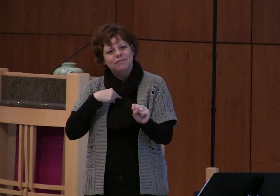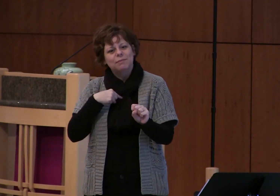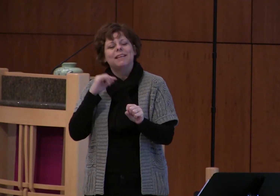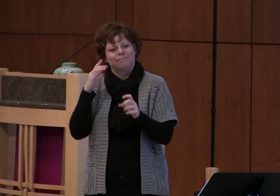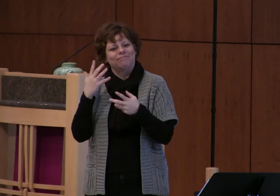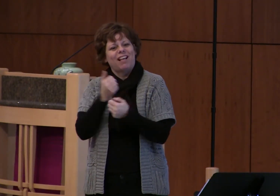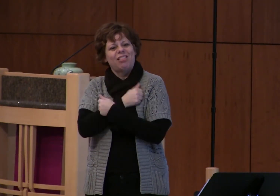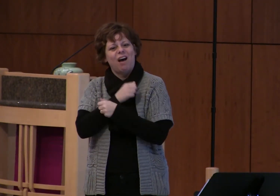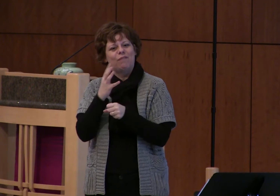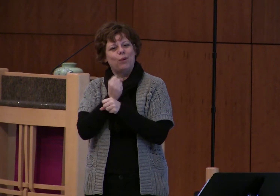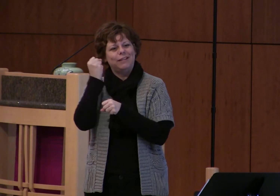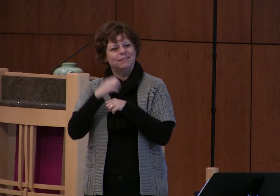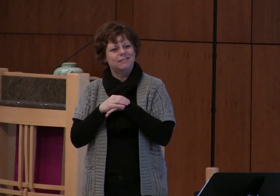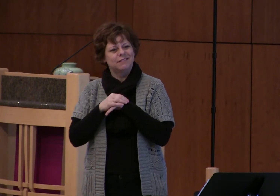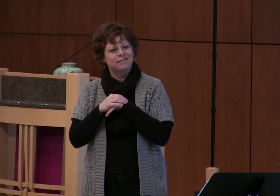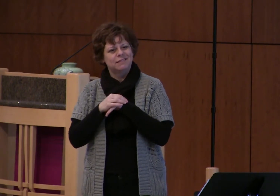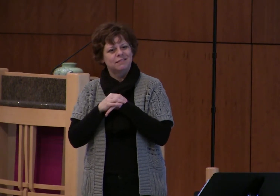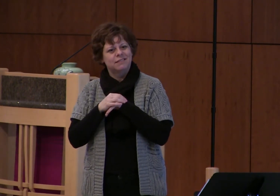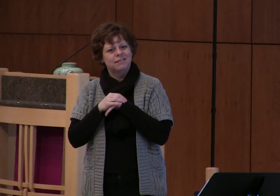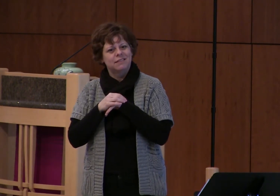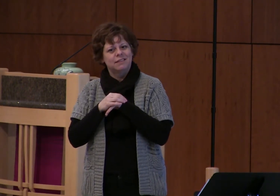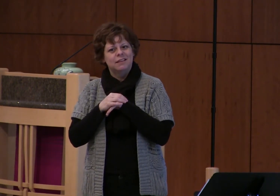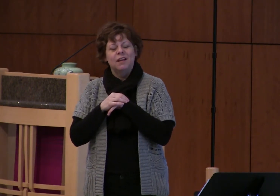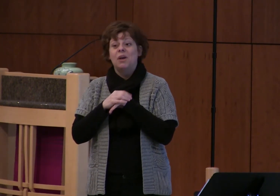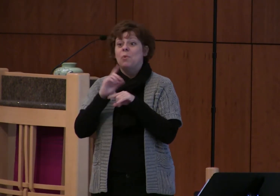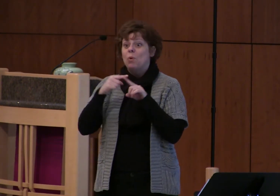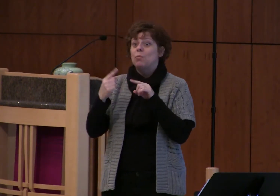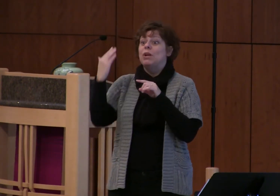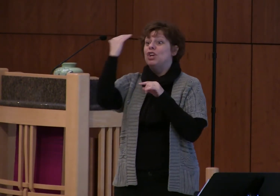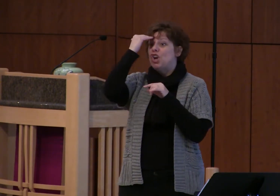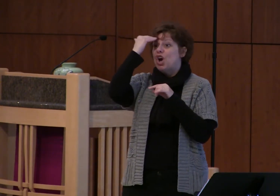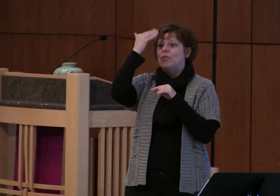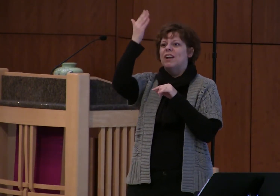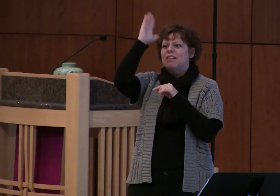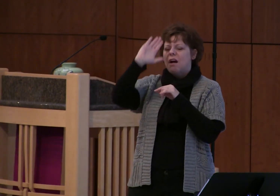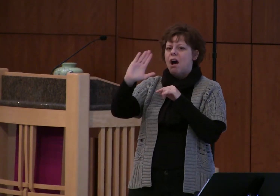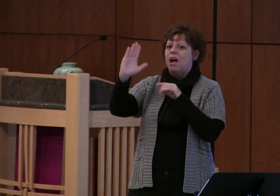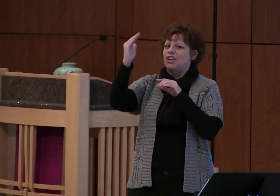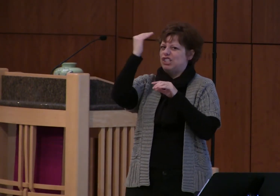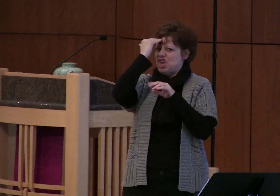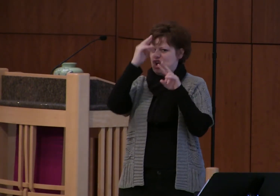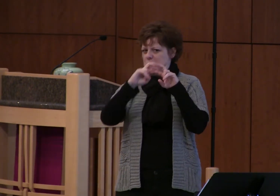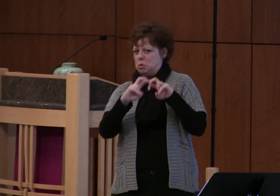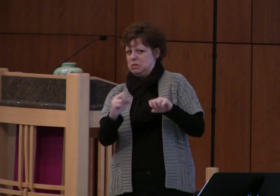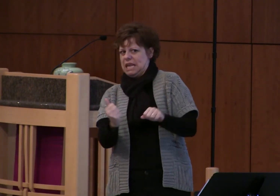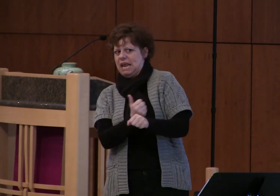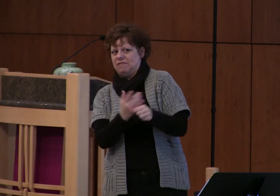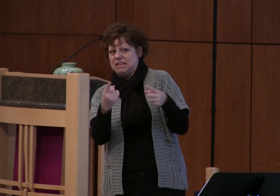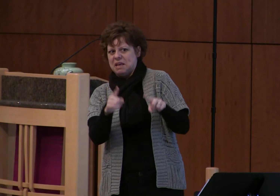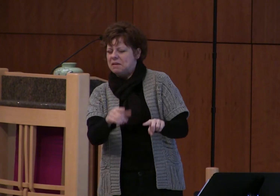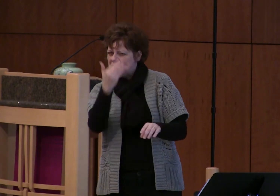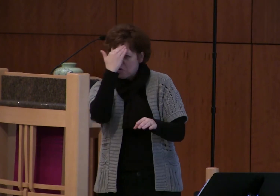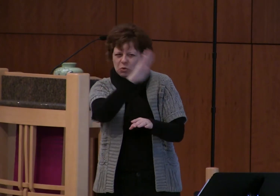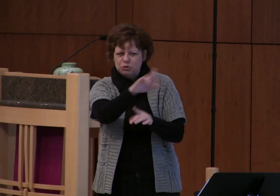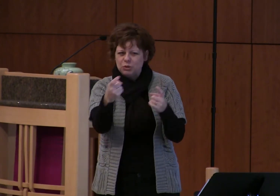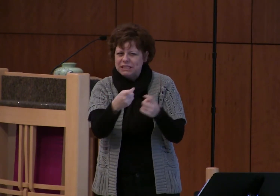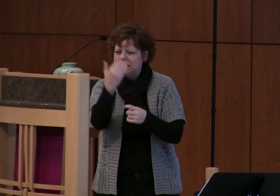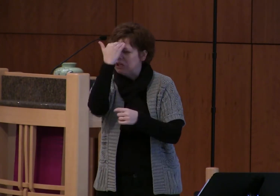because love wins when we realize that God knows everything about us that's a mess all those